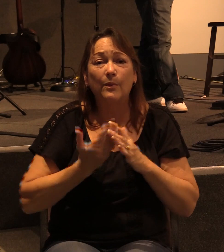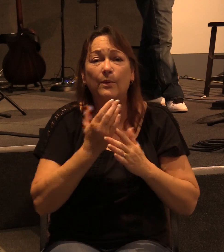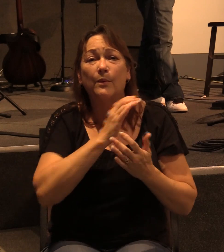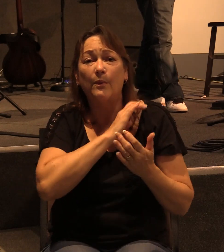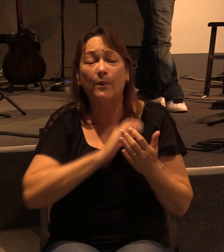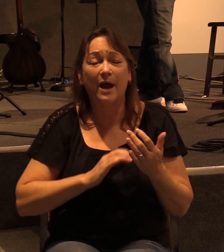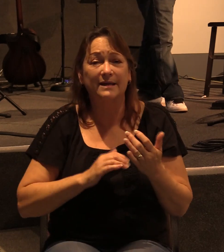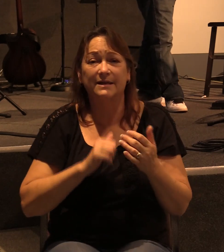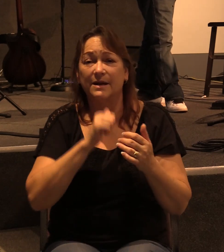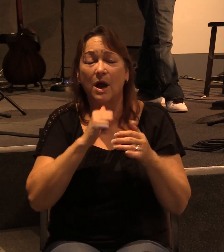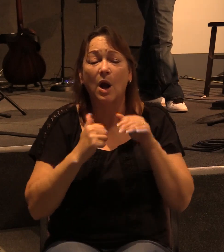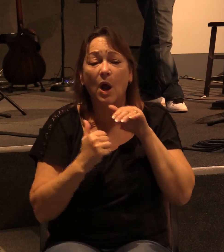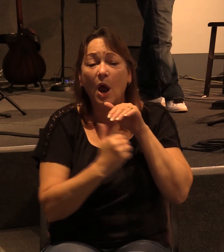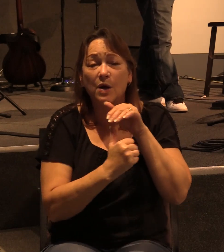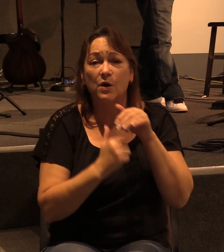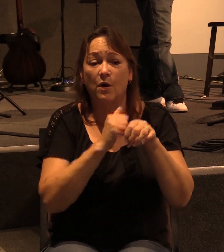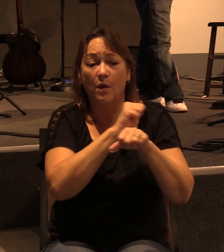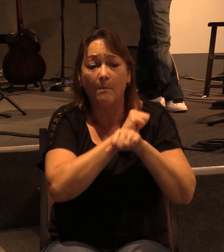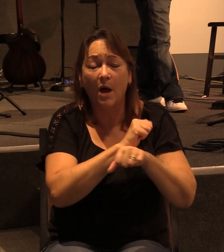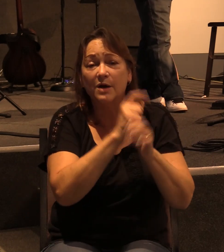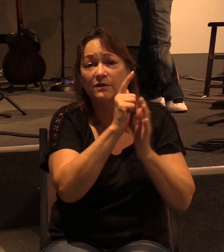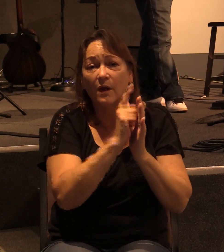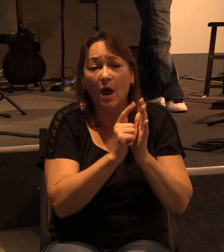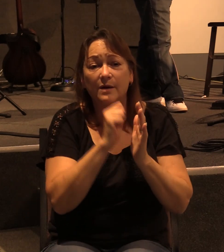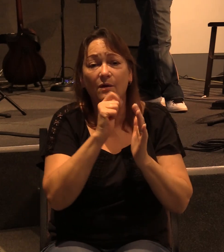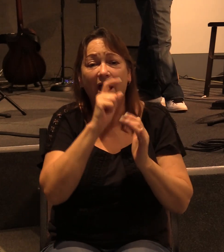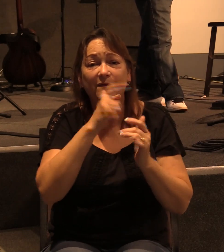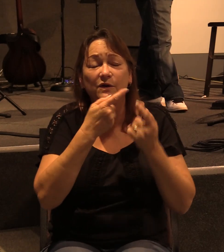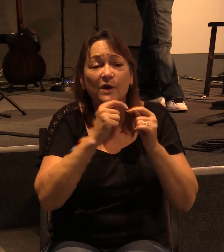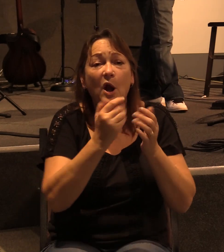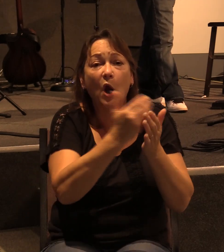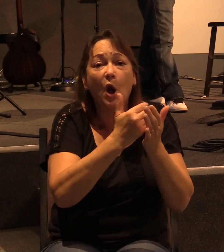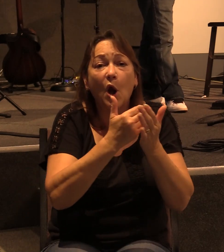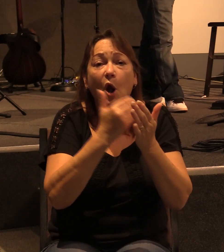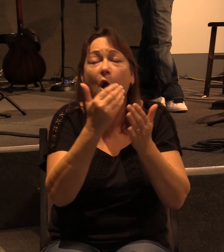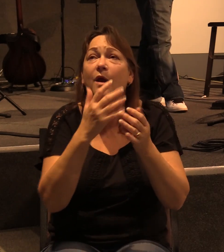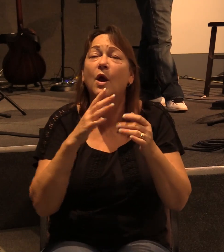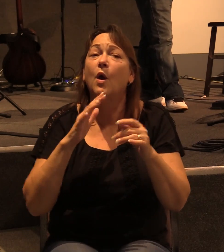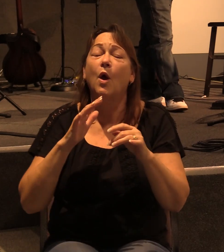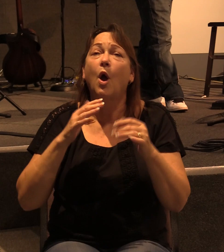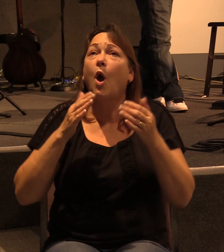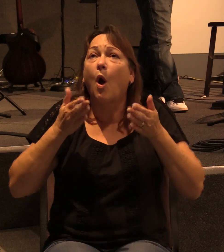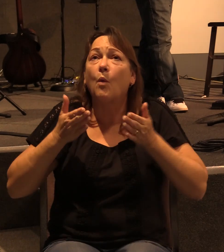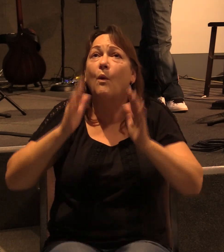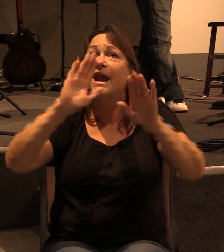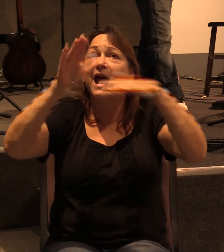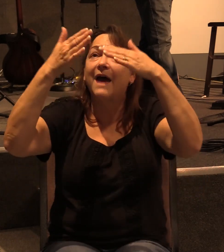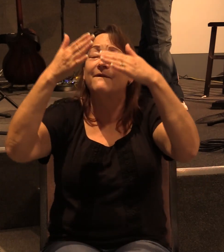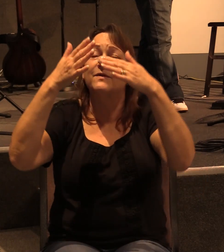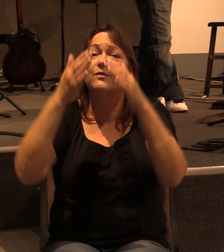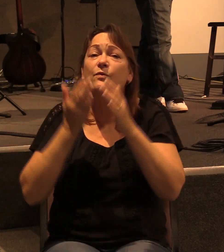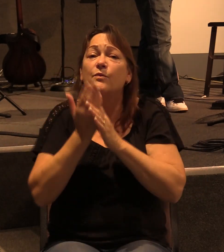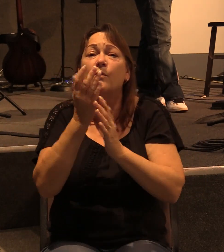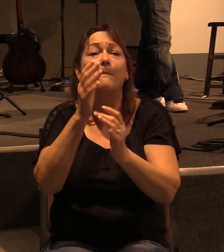Again, no longer under the bondage of the law. We don't have to try to earn our way to heaven by being perfect.